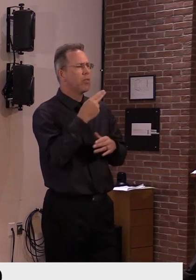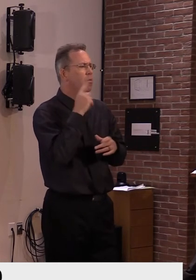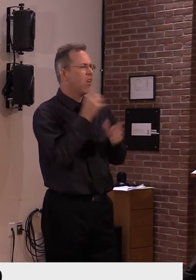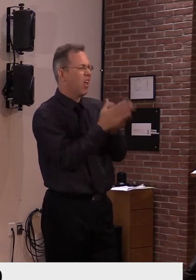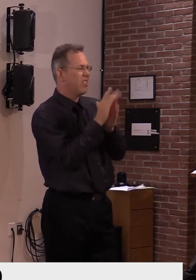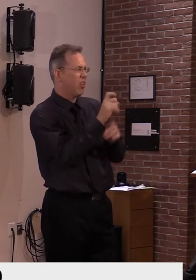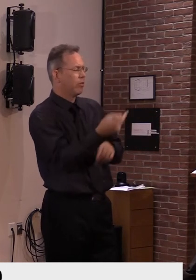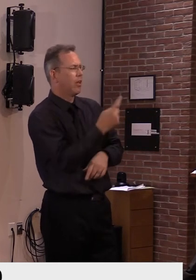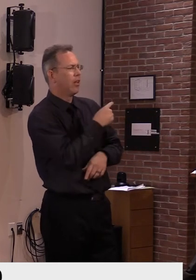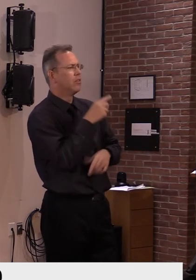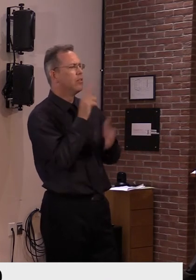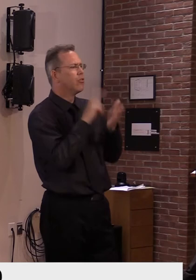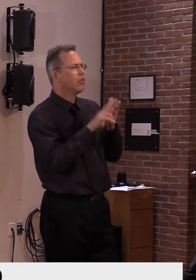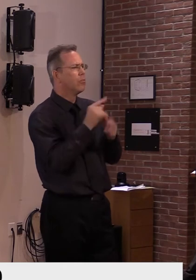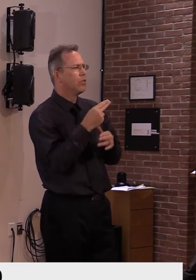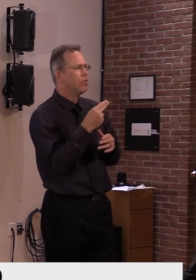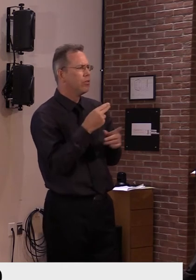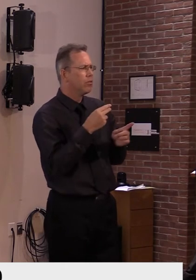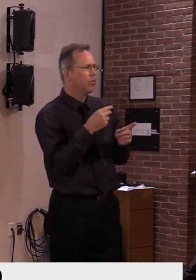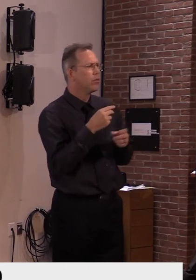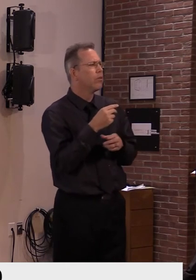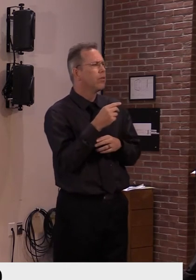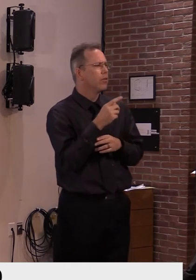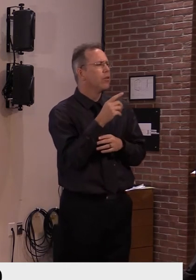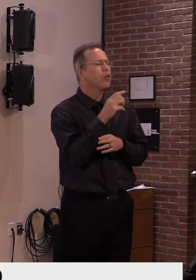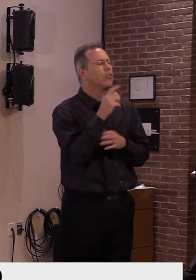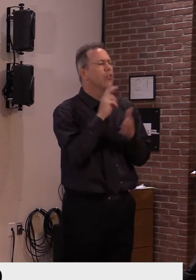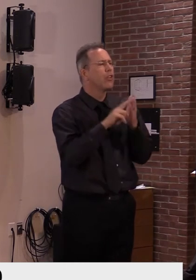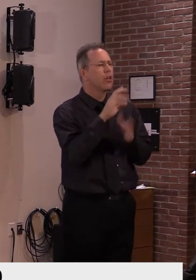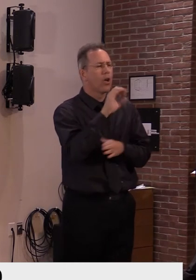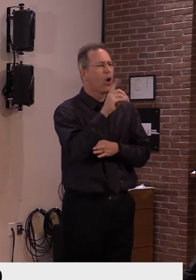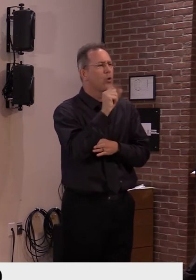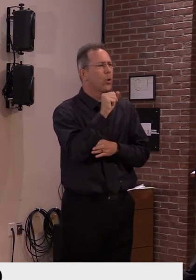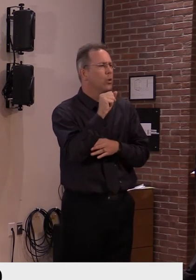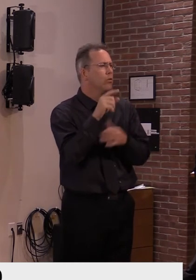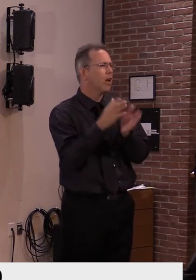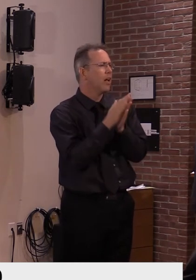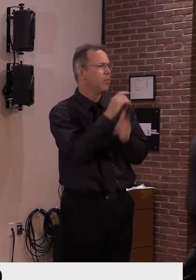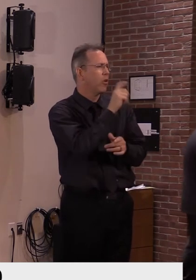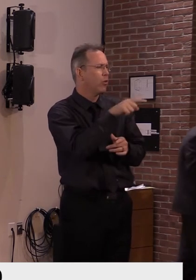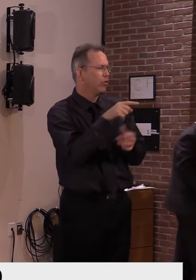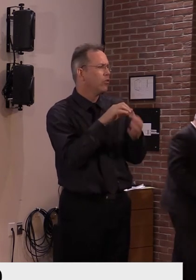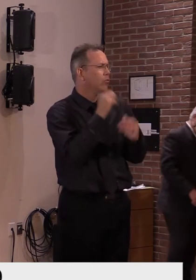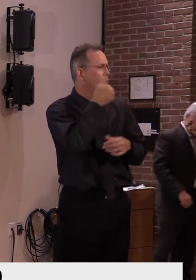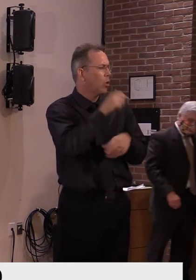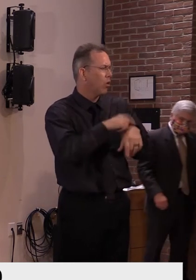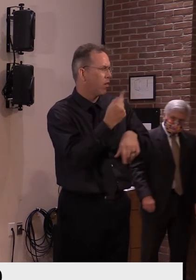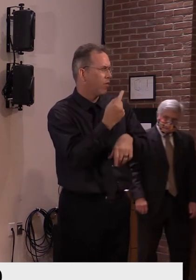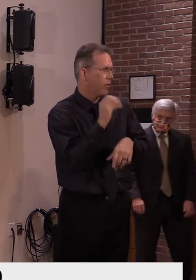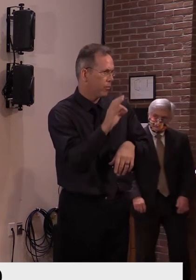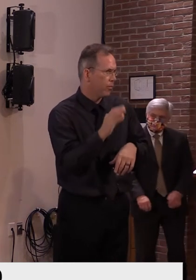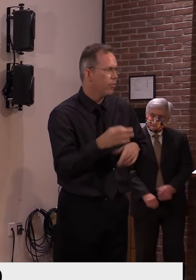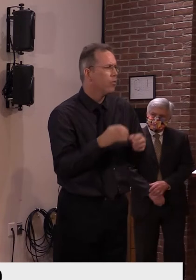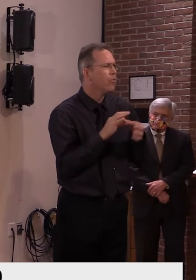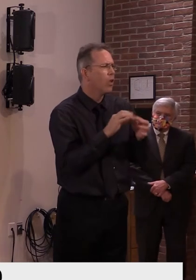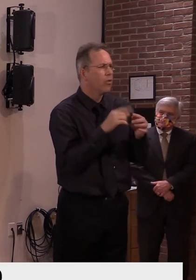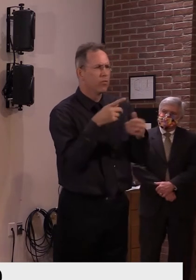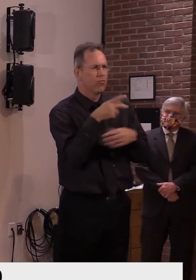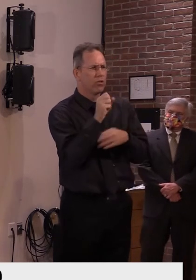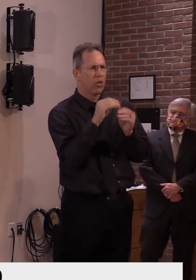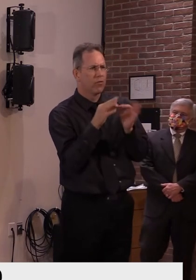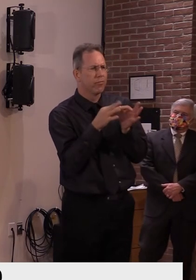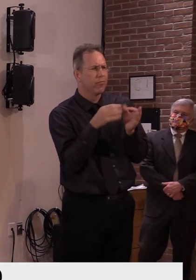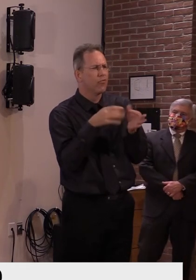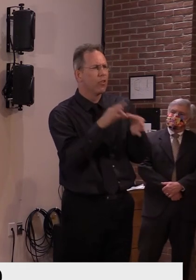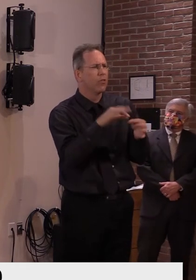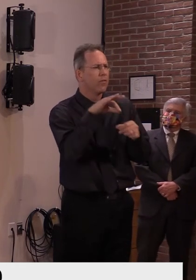Thank you. Um, question for either you or Mike Smith, uh, congratulations on the zero positive tests among over